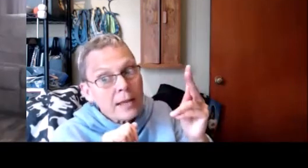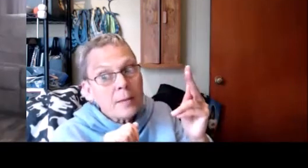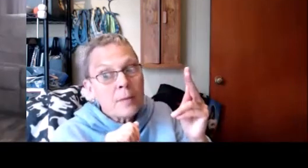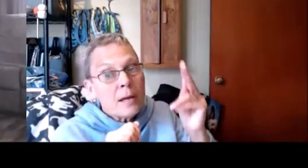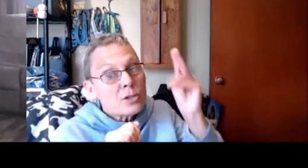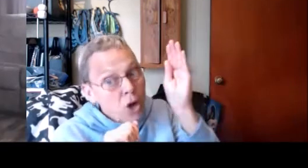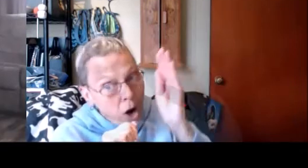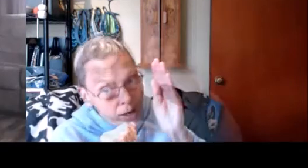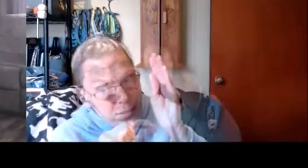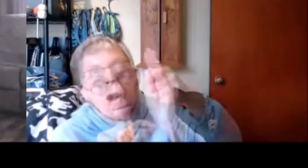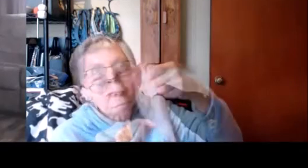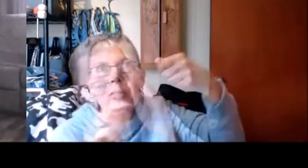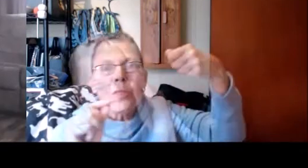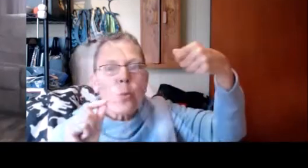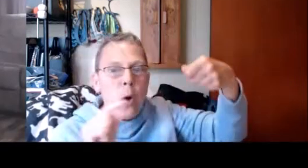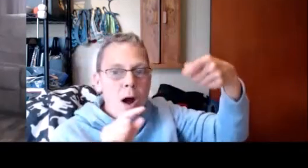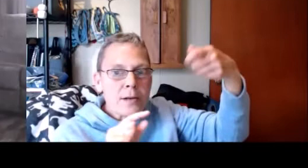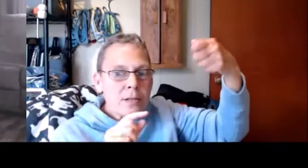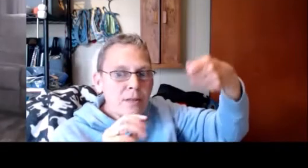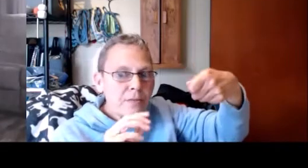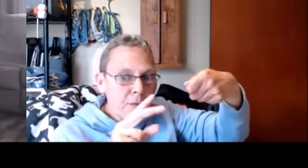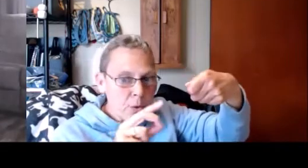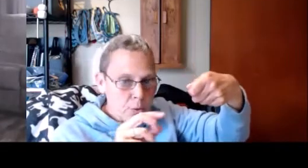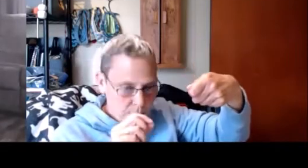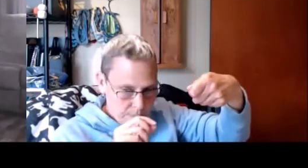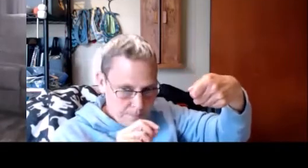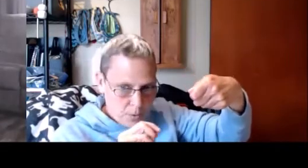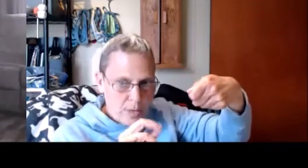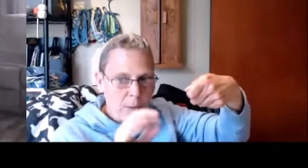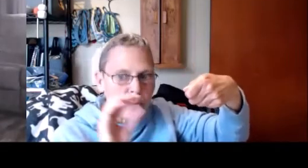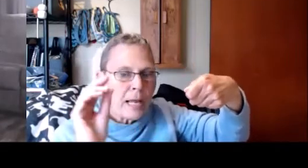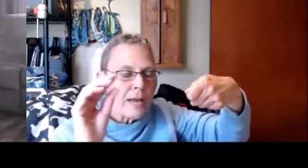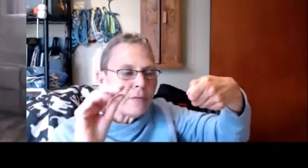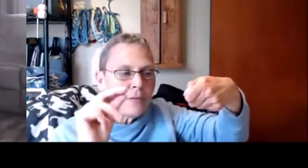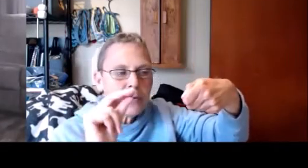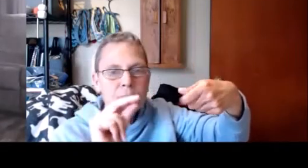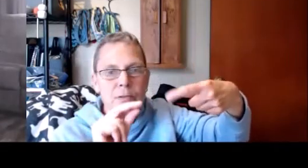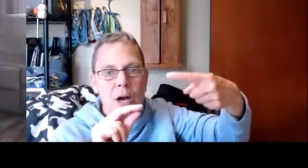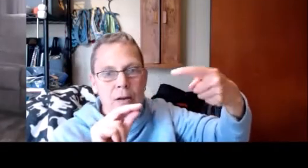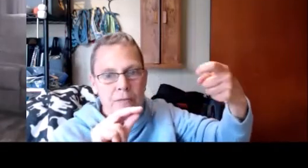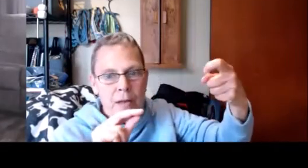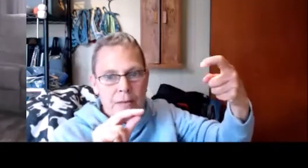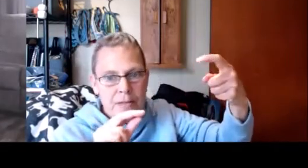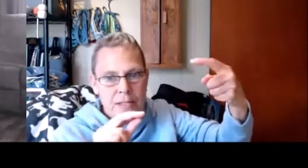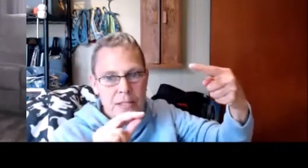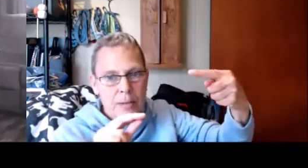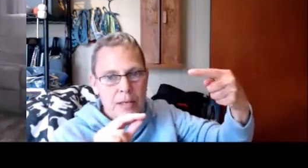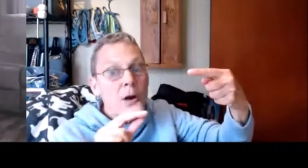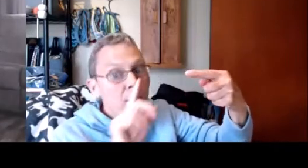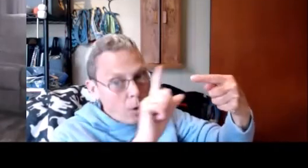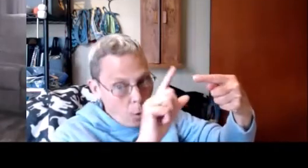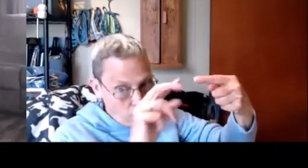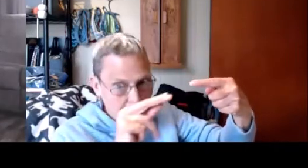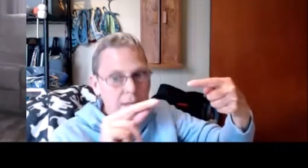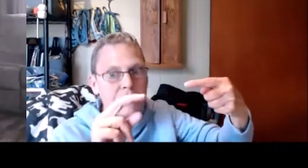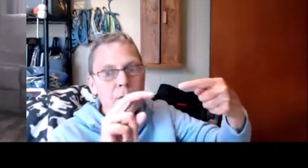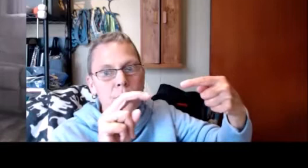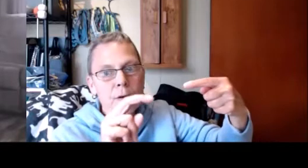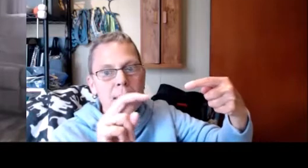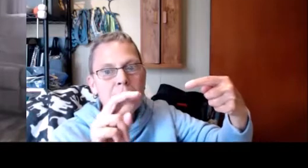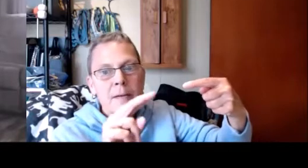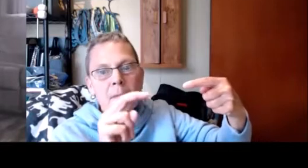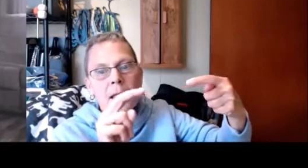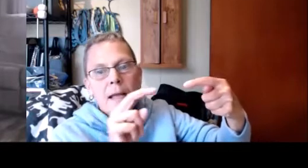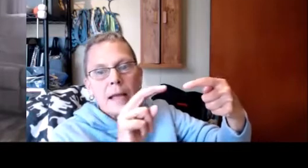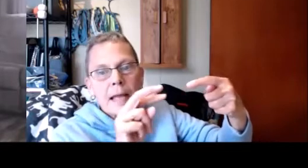you had them toss the want of the food, okay, when we have a fearful dog, if this is somebody holding the